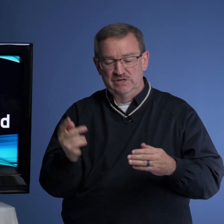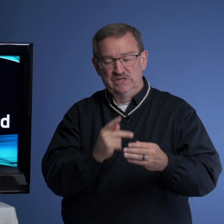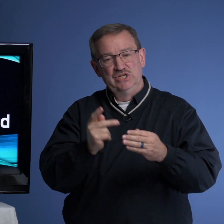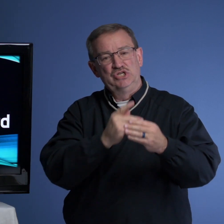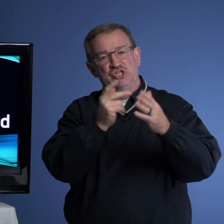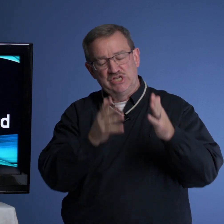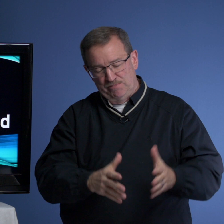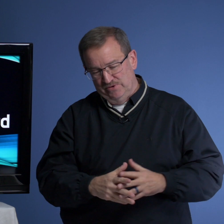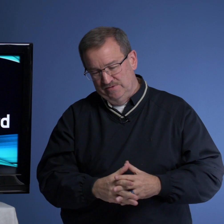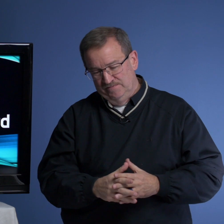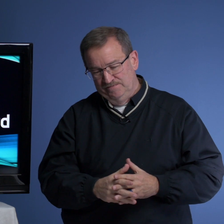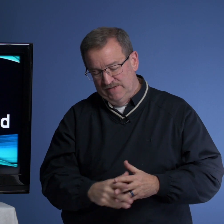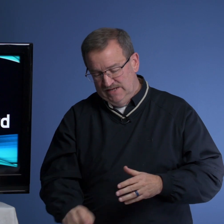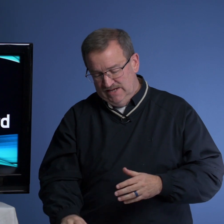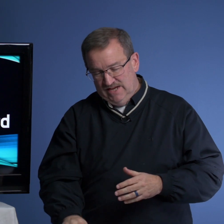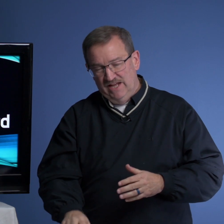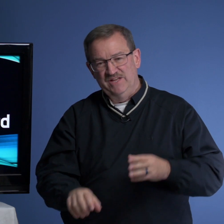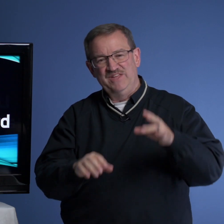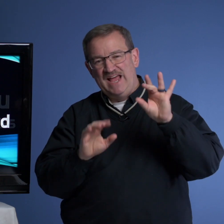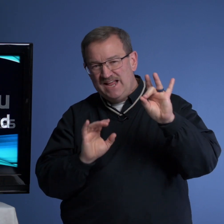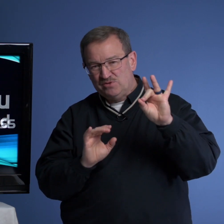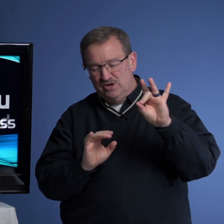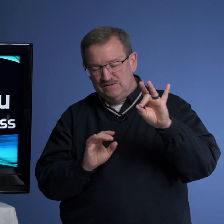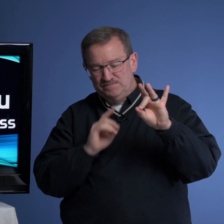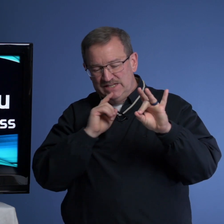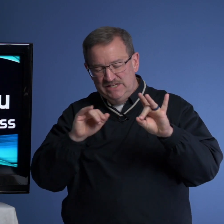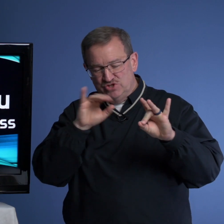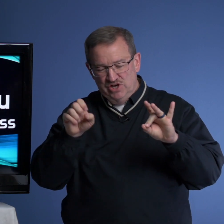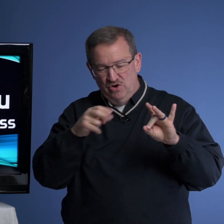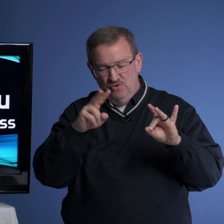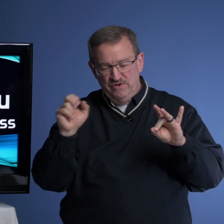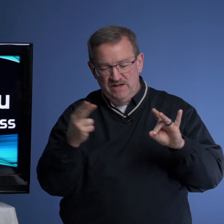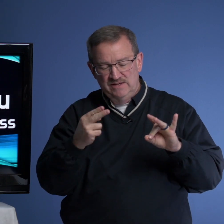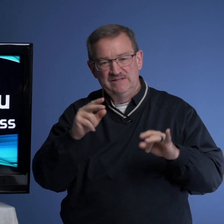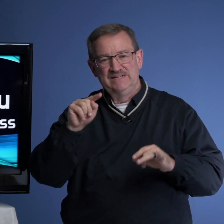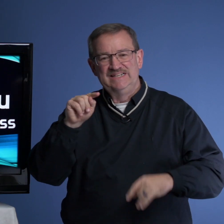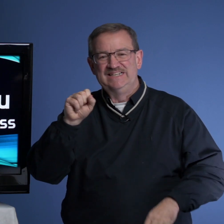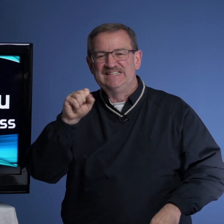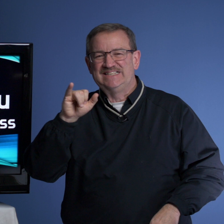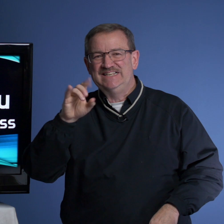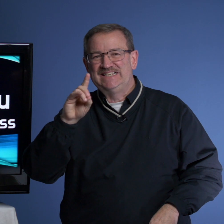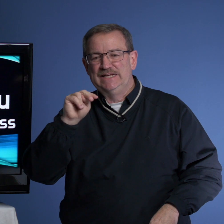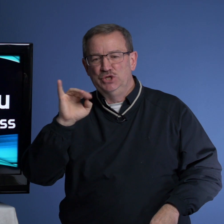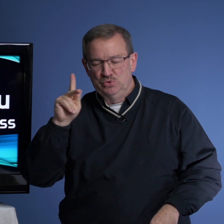shepherd. And then the eighth one is Jehovah Sidkenu.